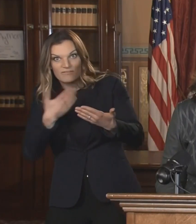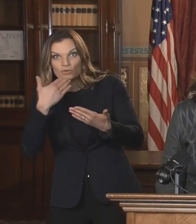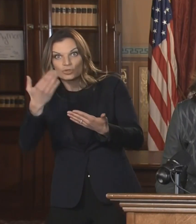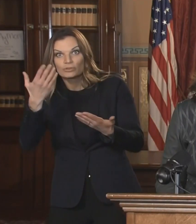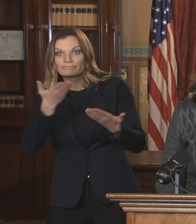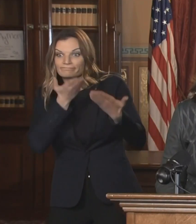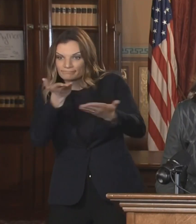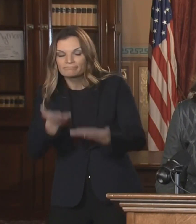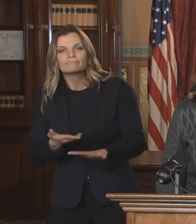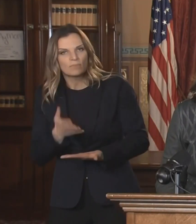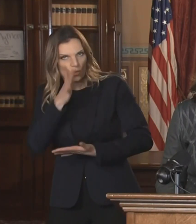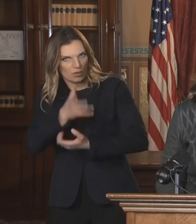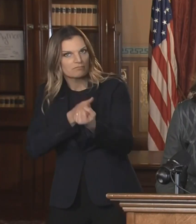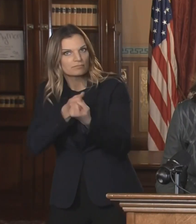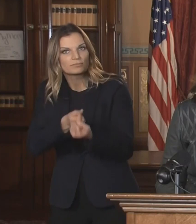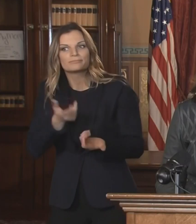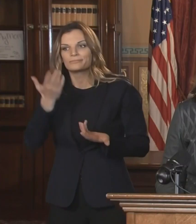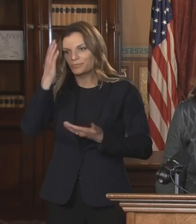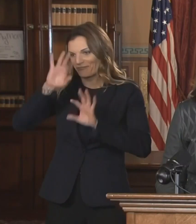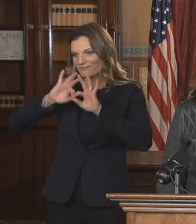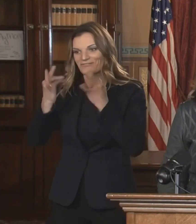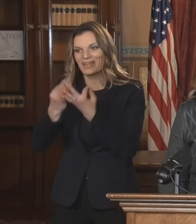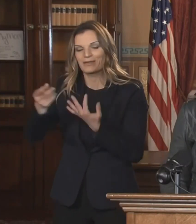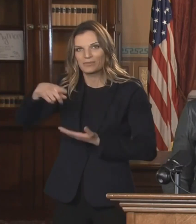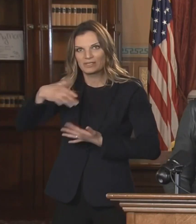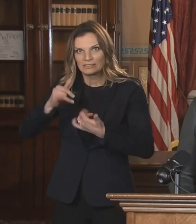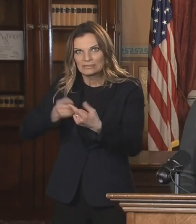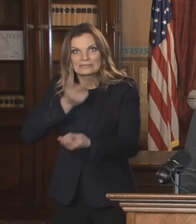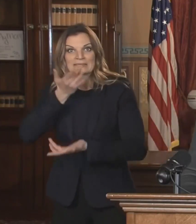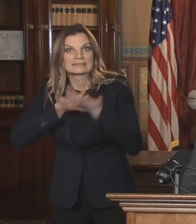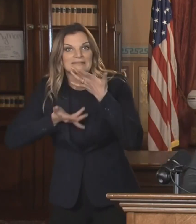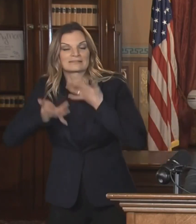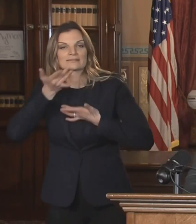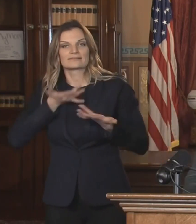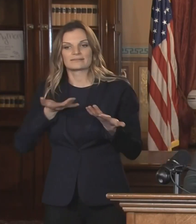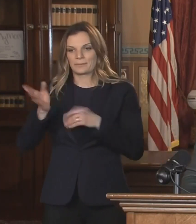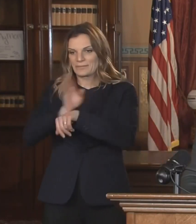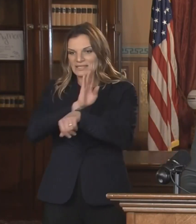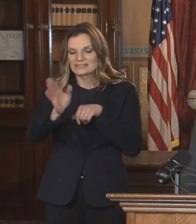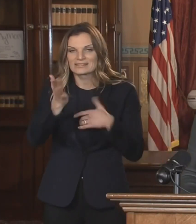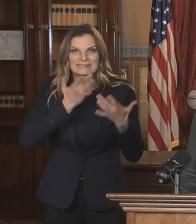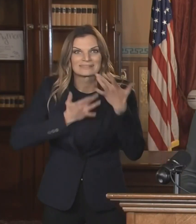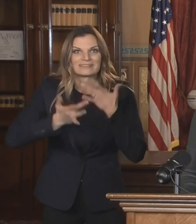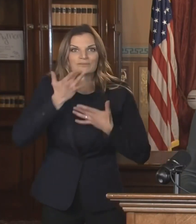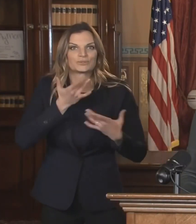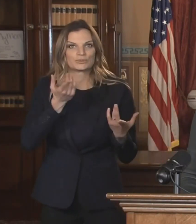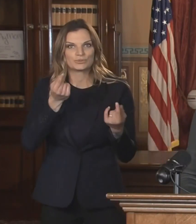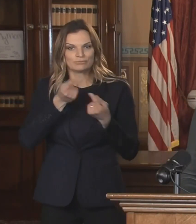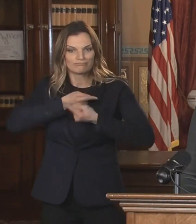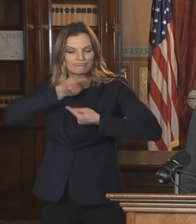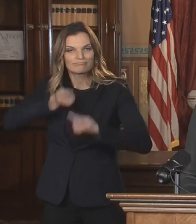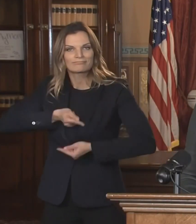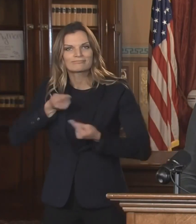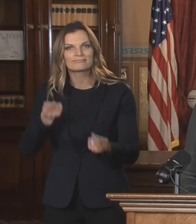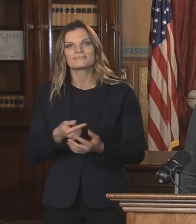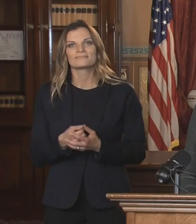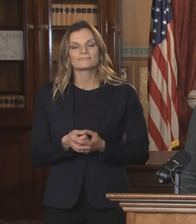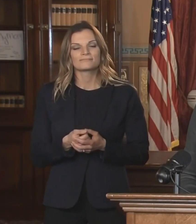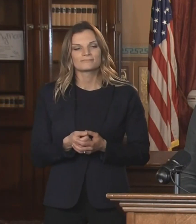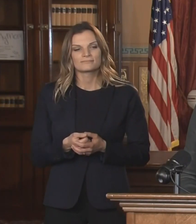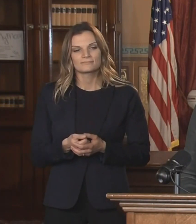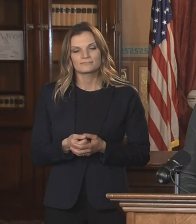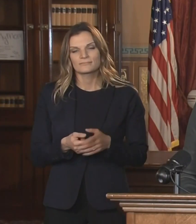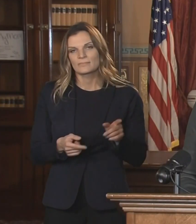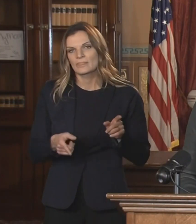much needed support for families who are struggling, for, um, businesses that are struggling, that, like, to Maura's,